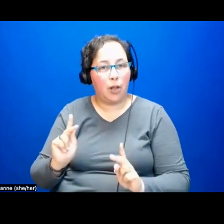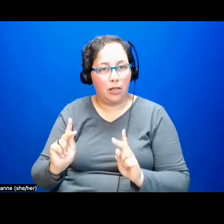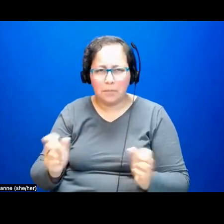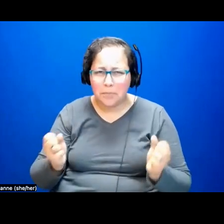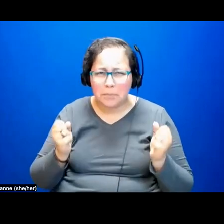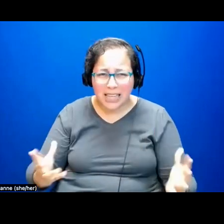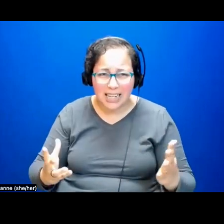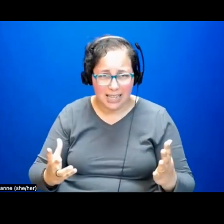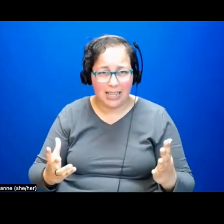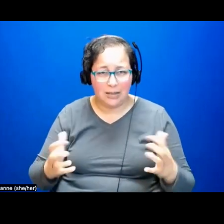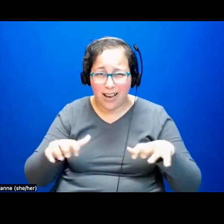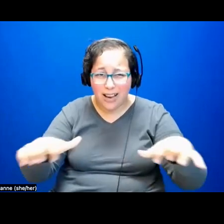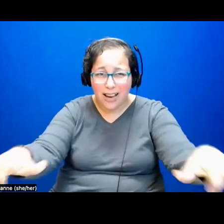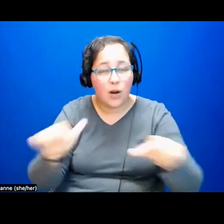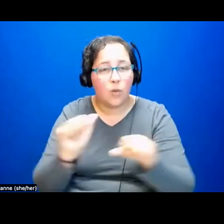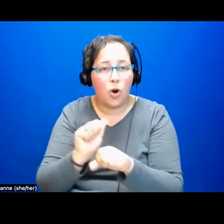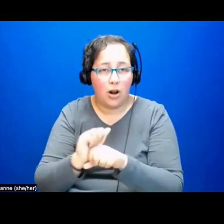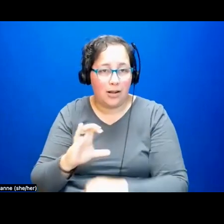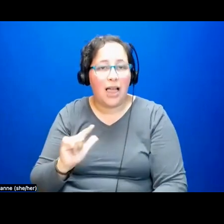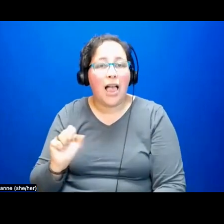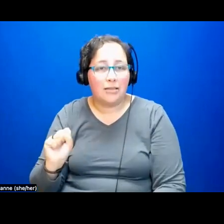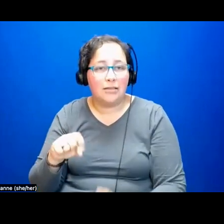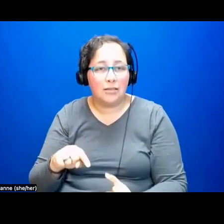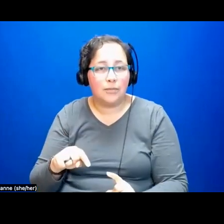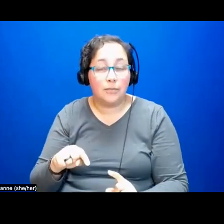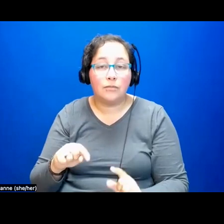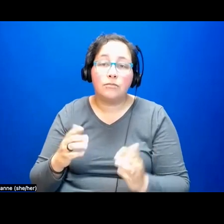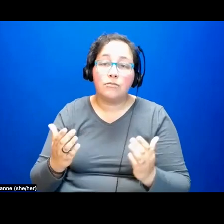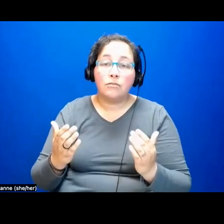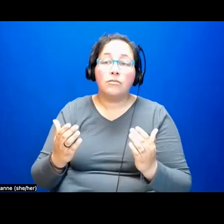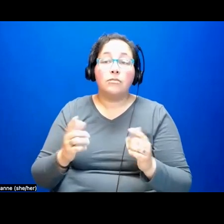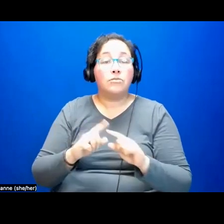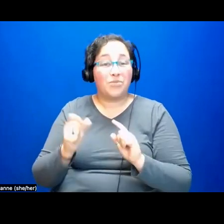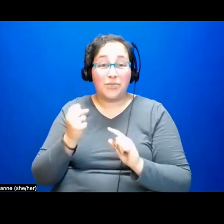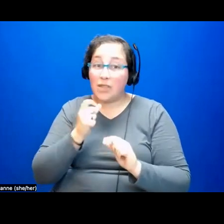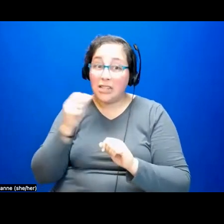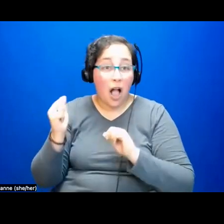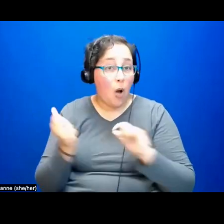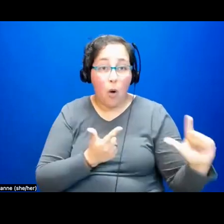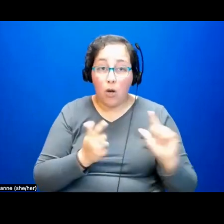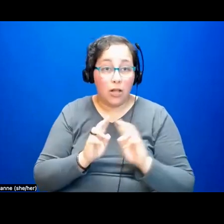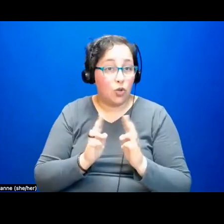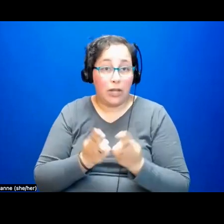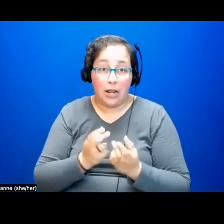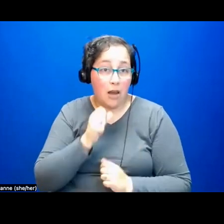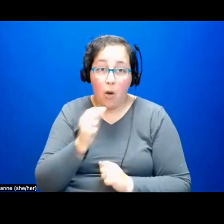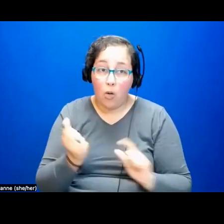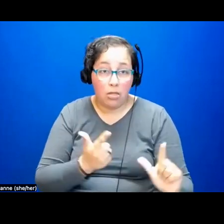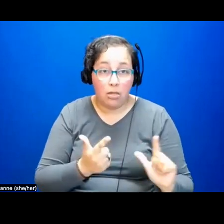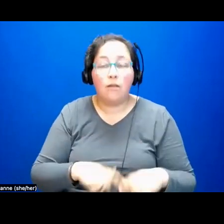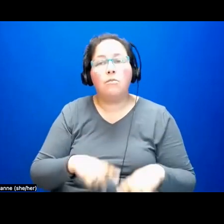very highly, although certainly not universally unionized, where the